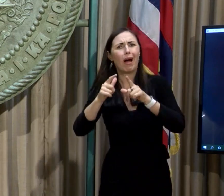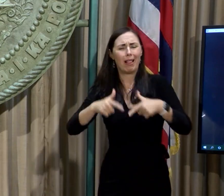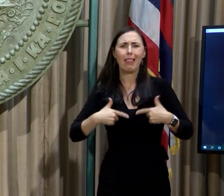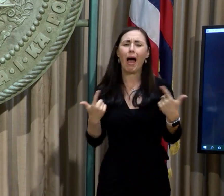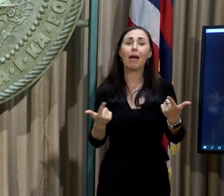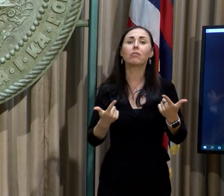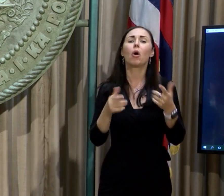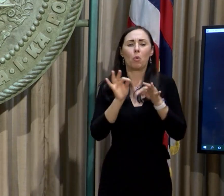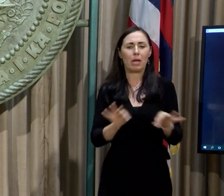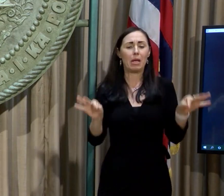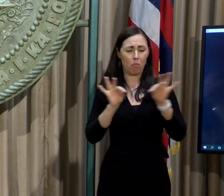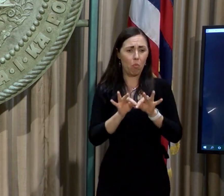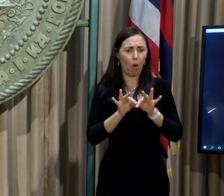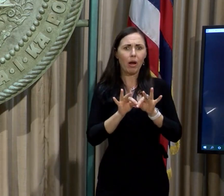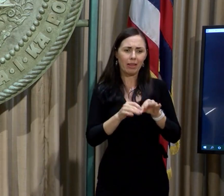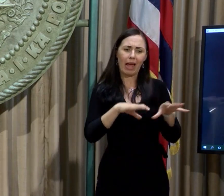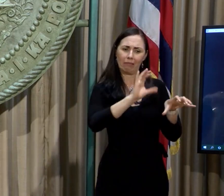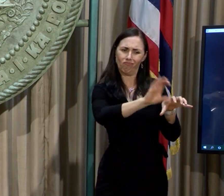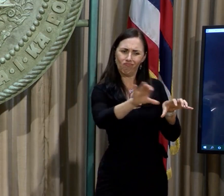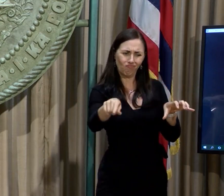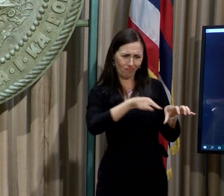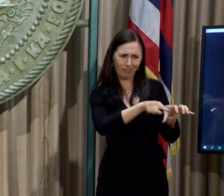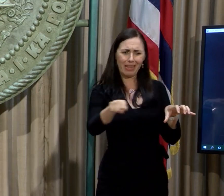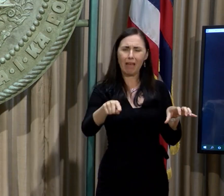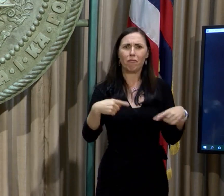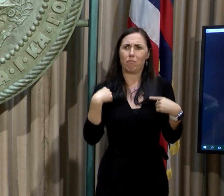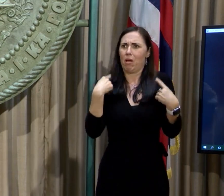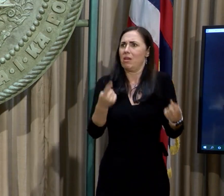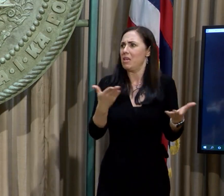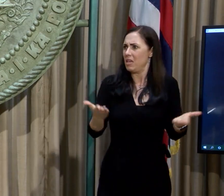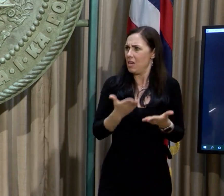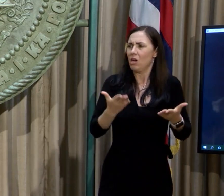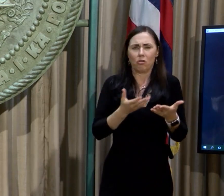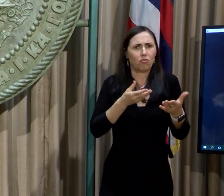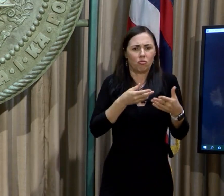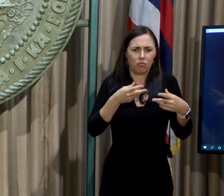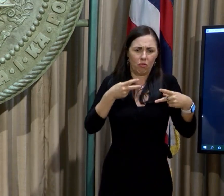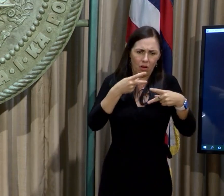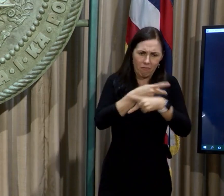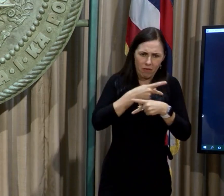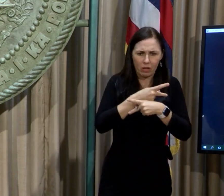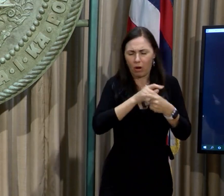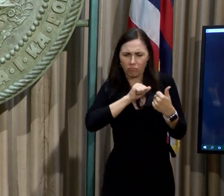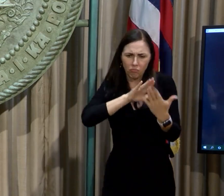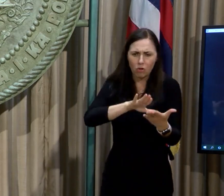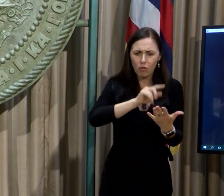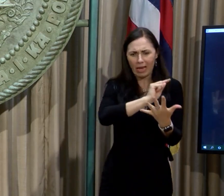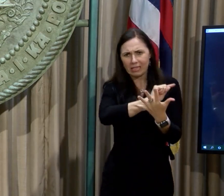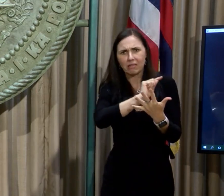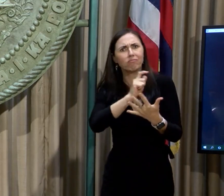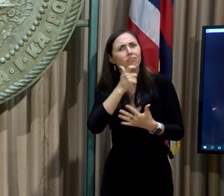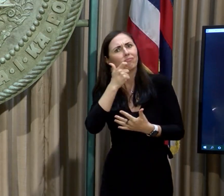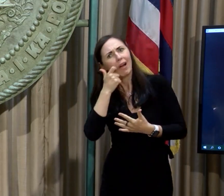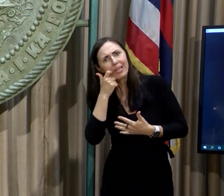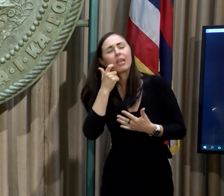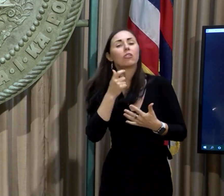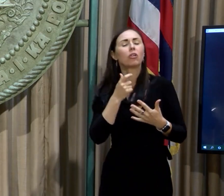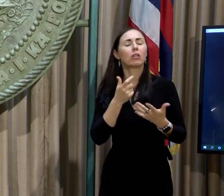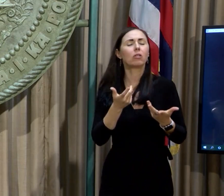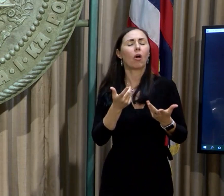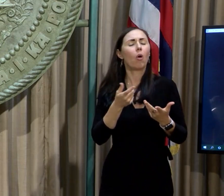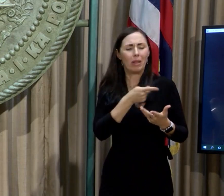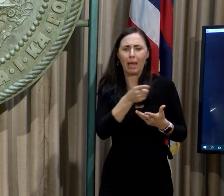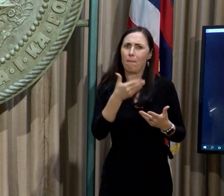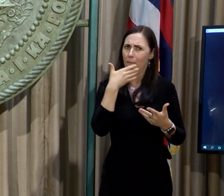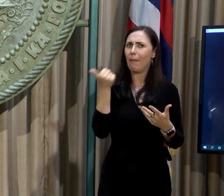of people who've been in place battling these conditions is only going to be something to the better. And so, how it gets deployed, we'll find out.